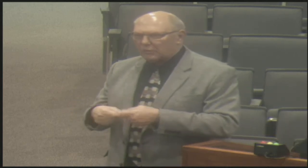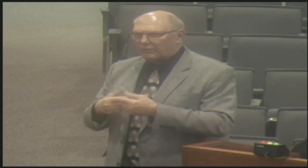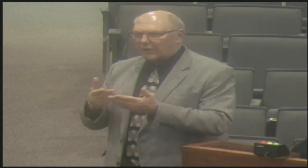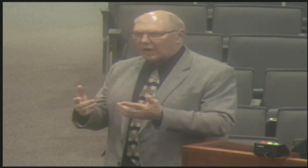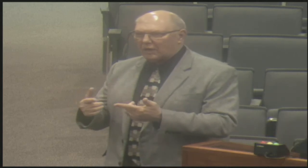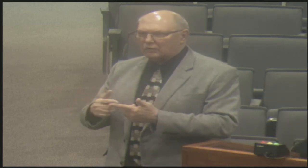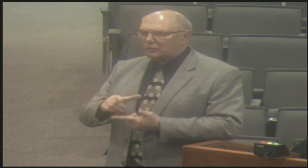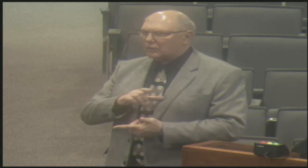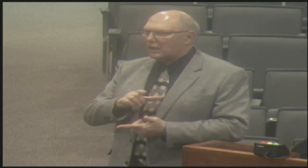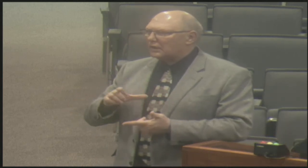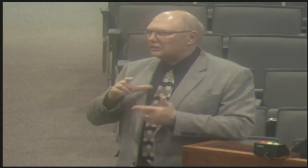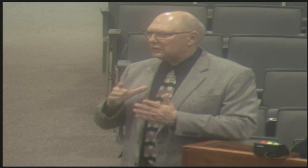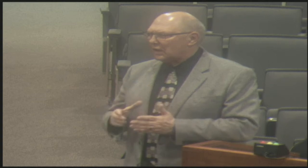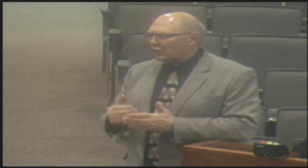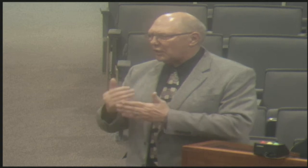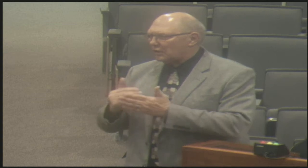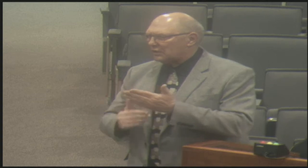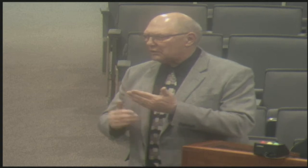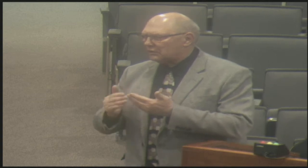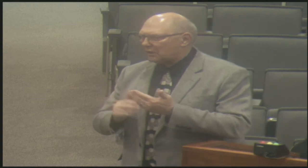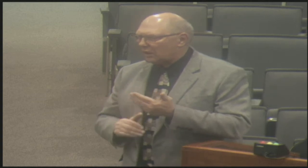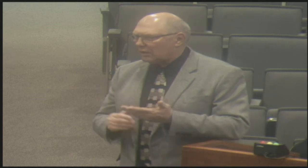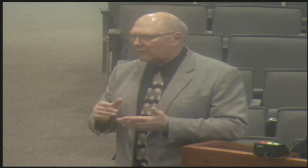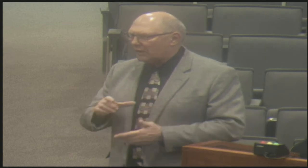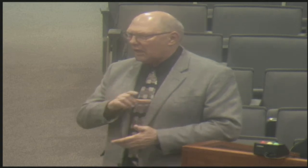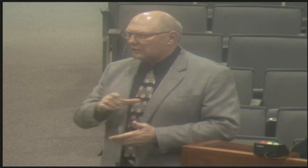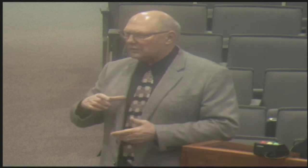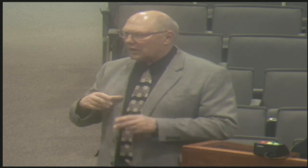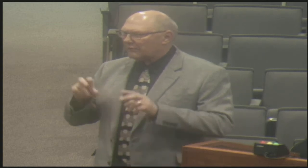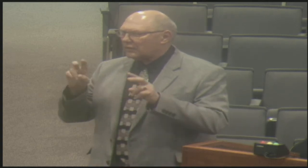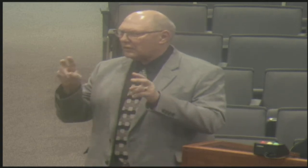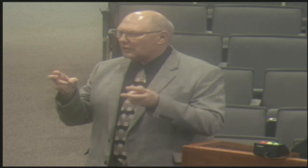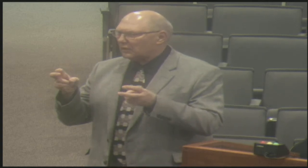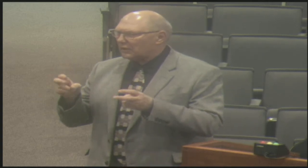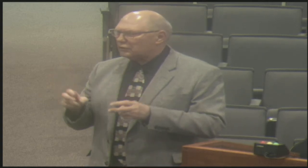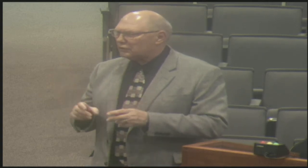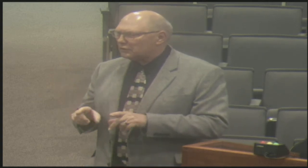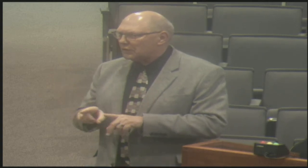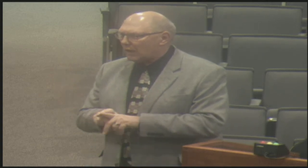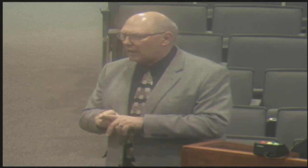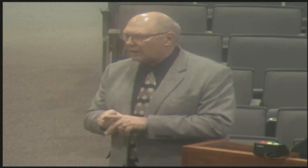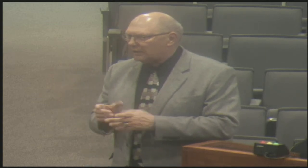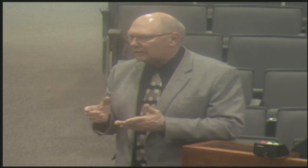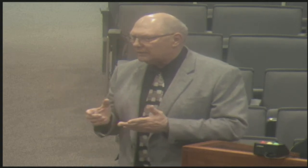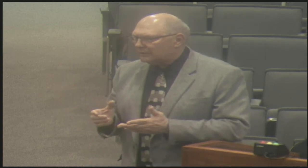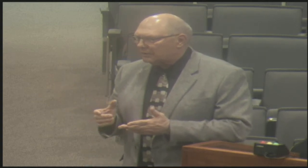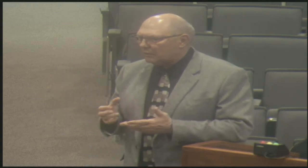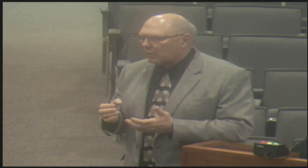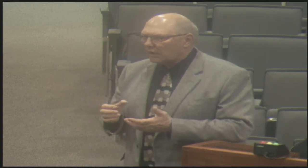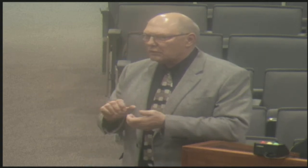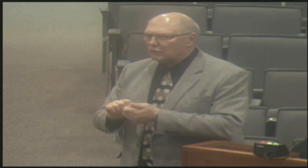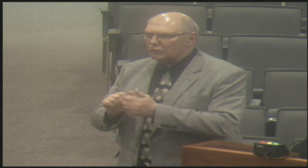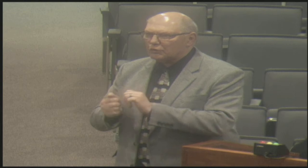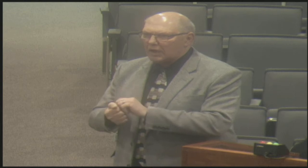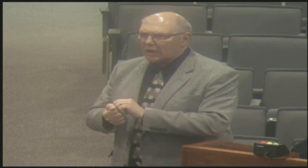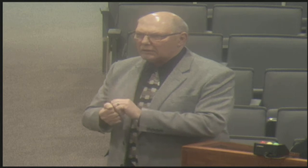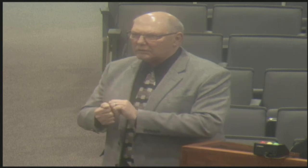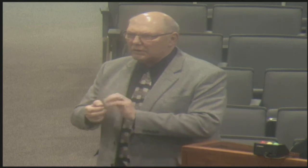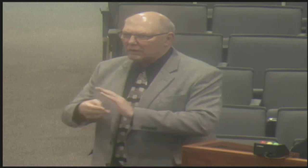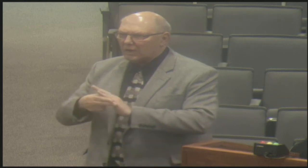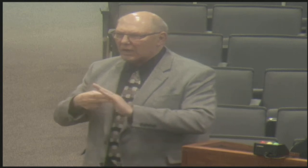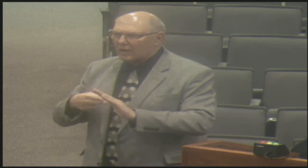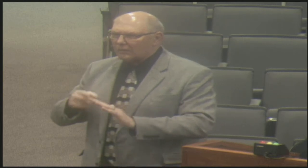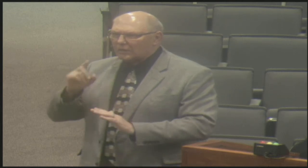And so we want to make sure that we're representing each of those individuals' needs. We brought with us a list of what we